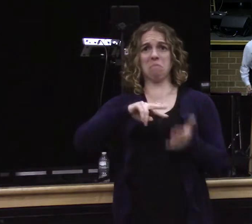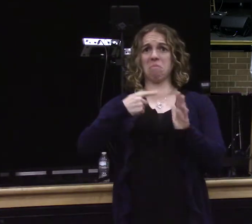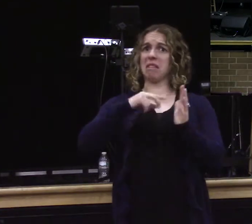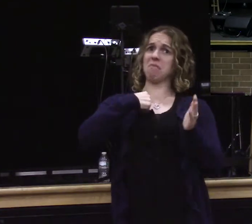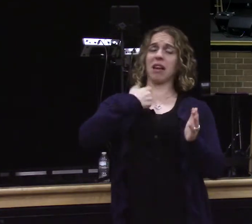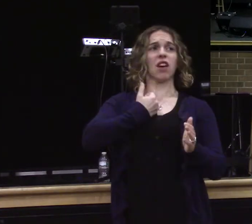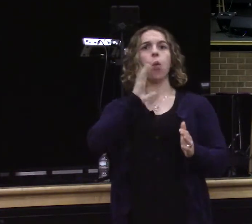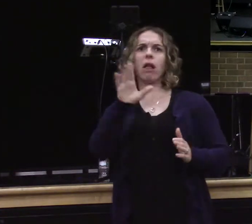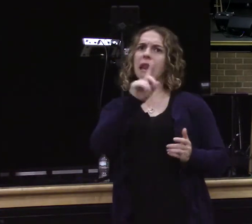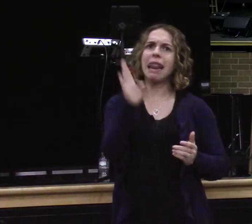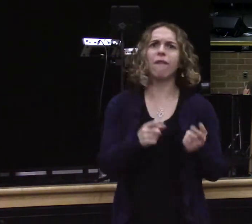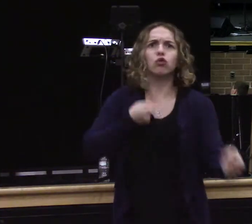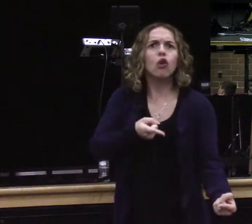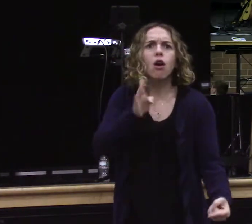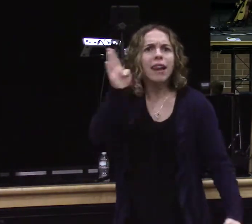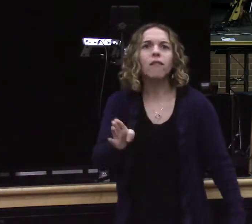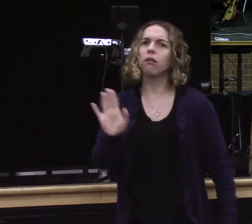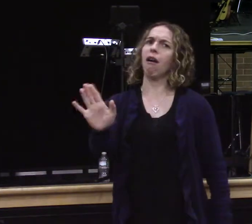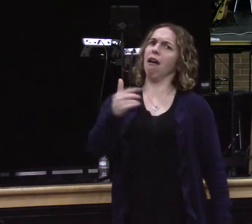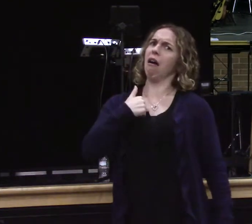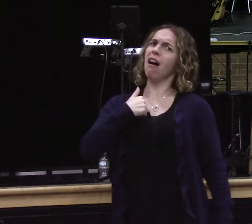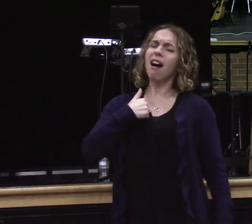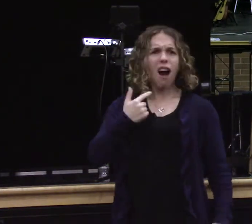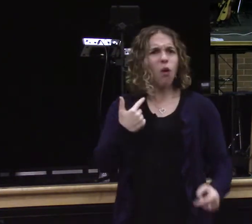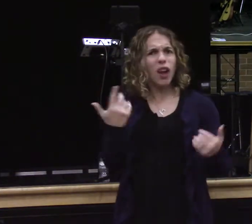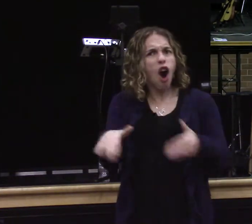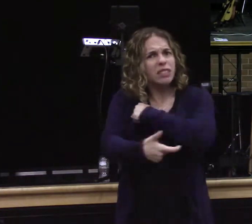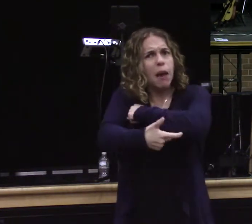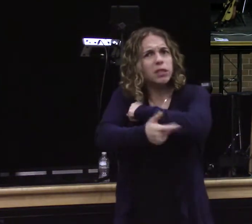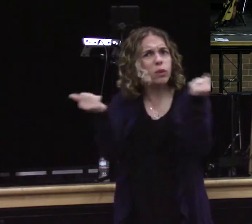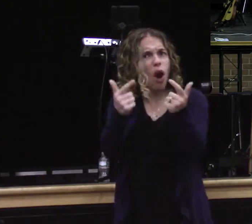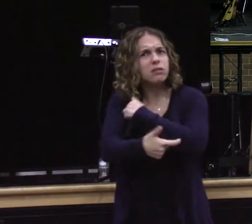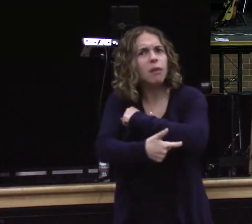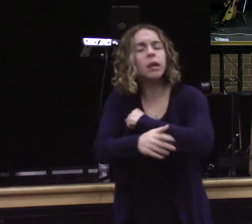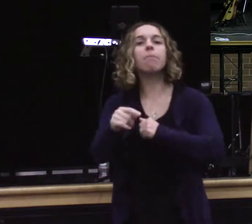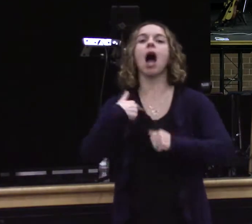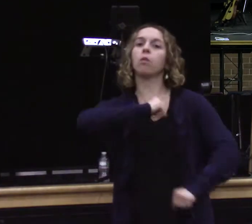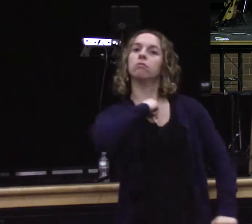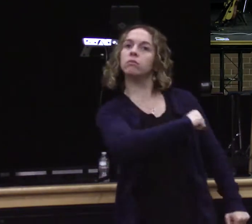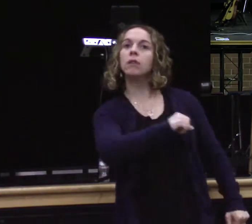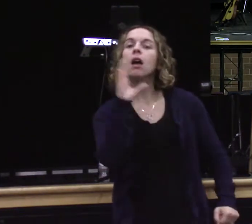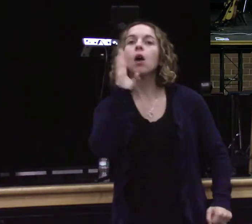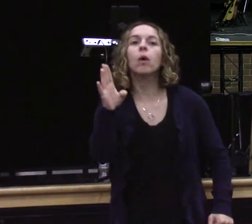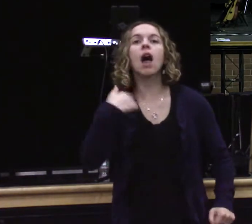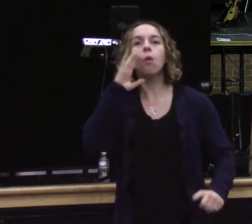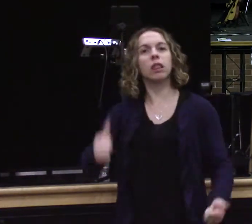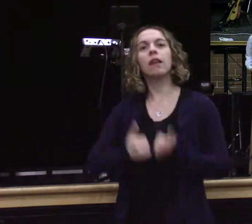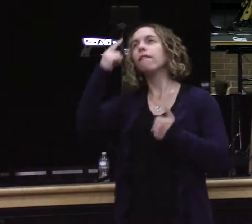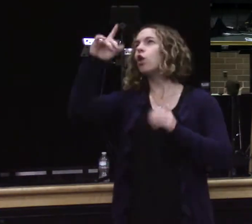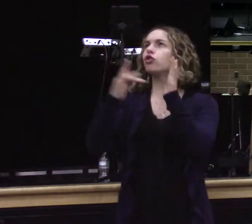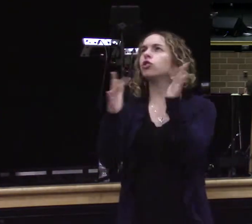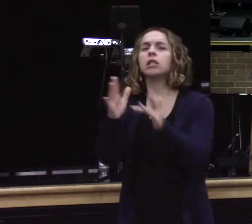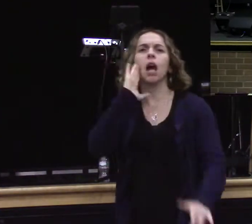fail sometimes. But there's something in my spirit that's finished. I'm going to live for Jesus. Can you say amen? It says in